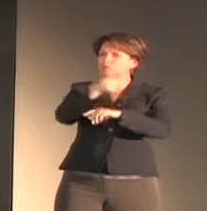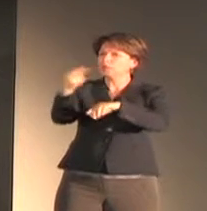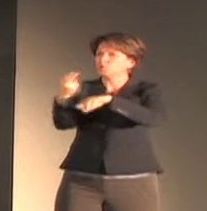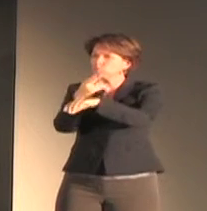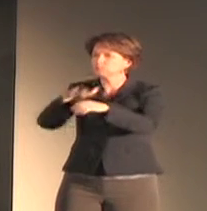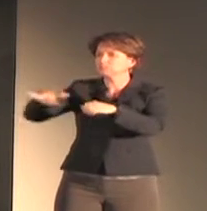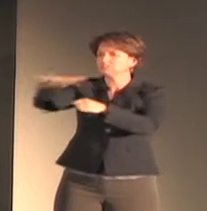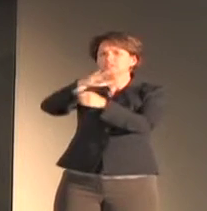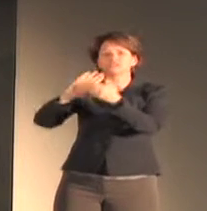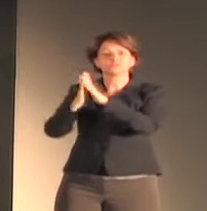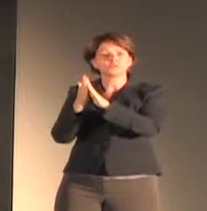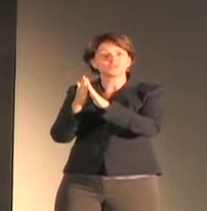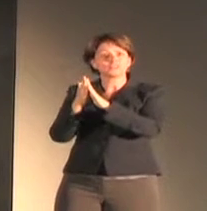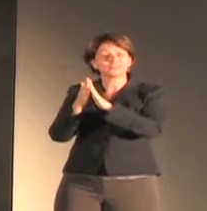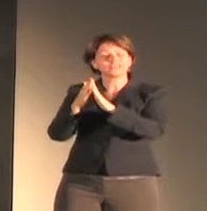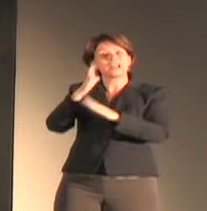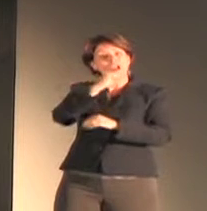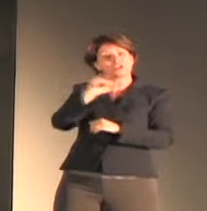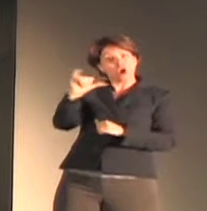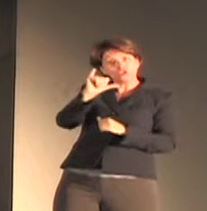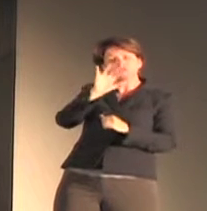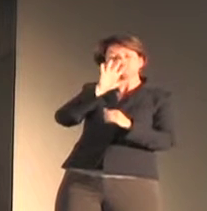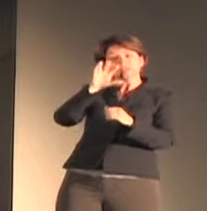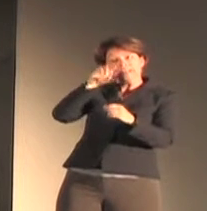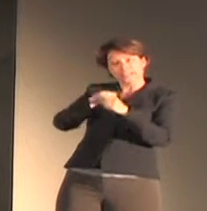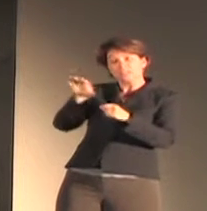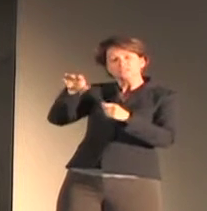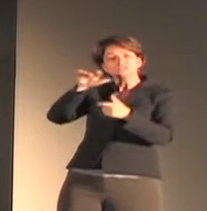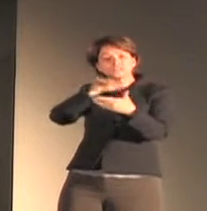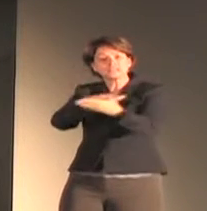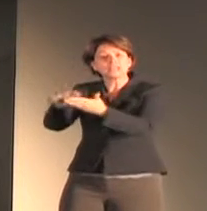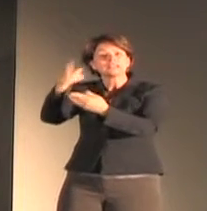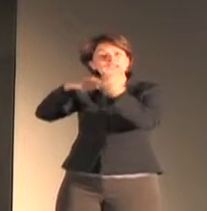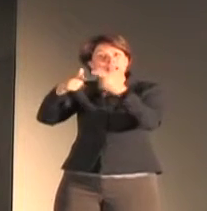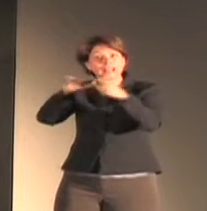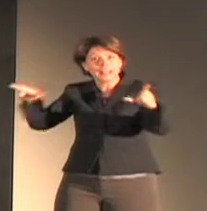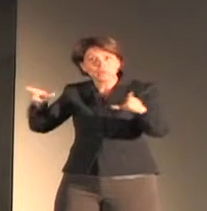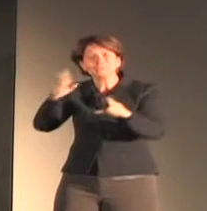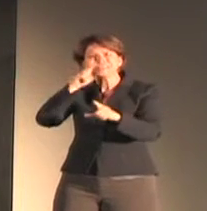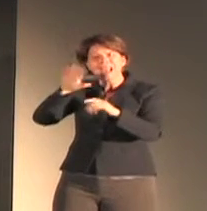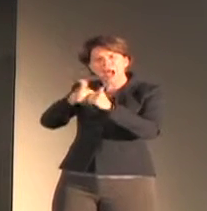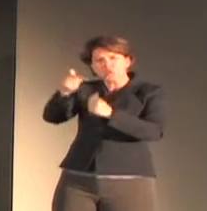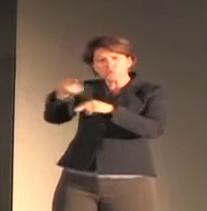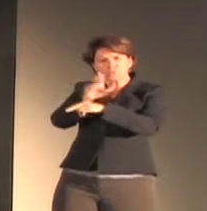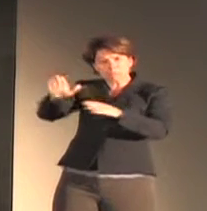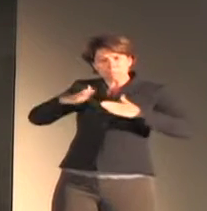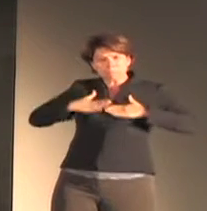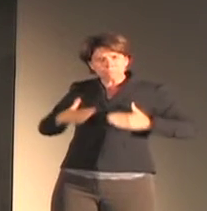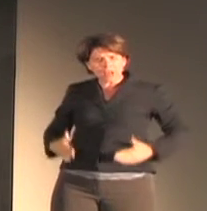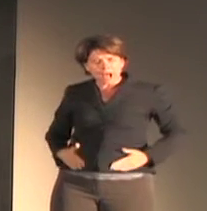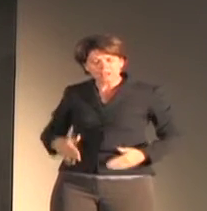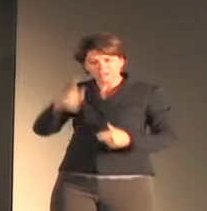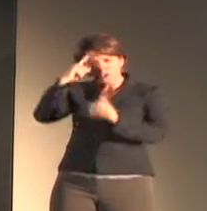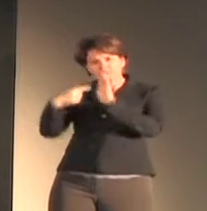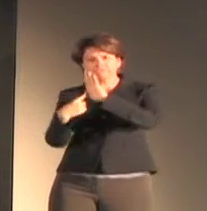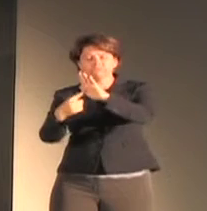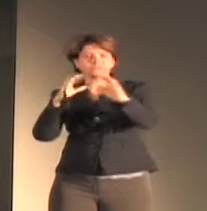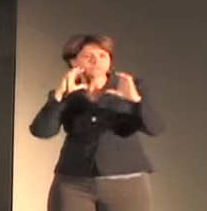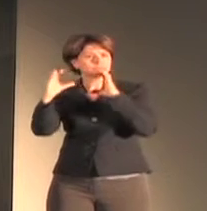of the signer's body as an element of emerging grammatical constructions or comparing the